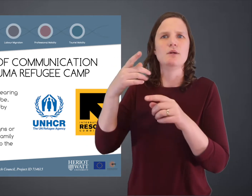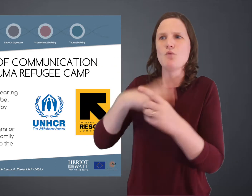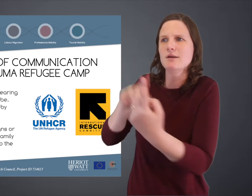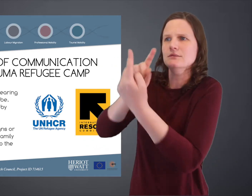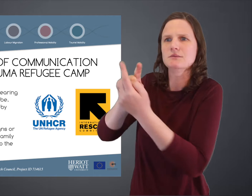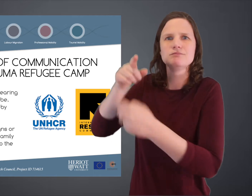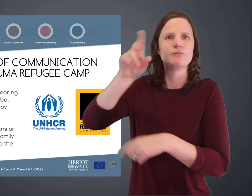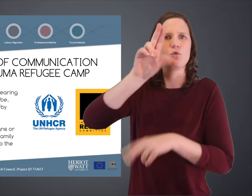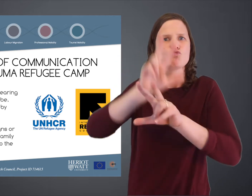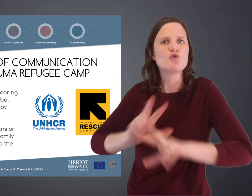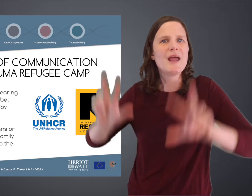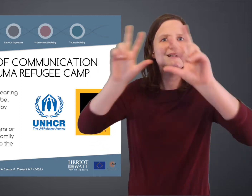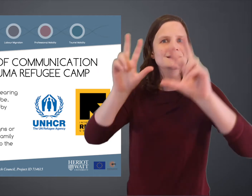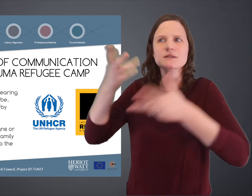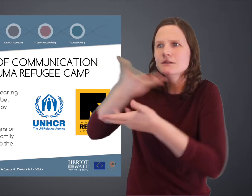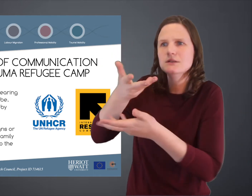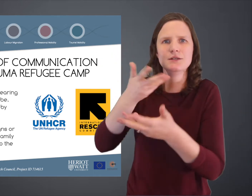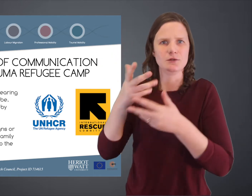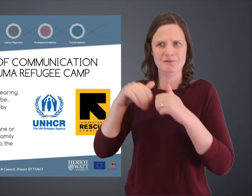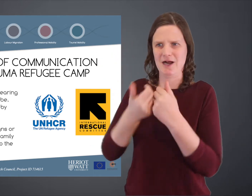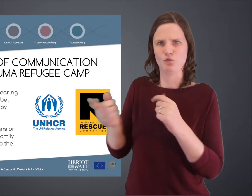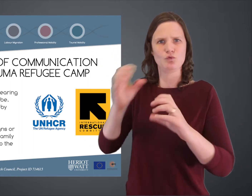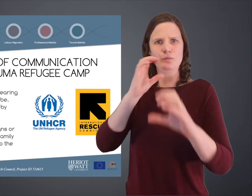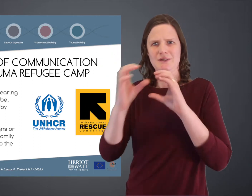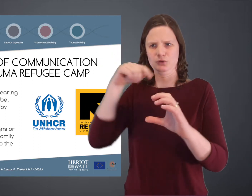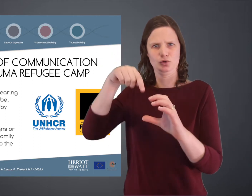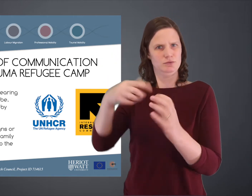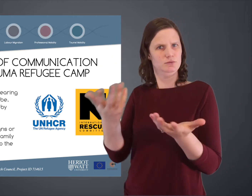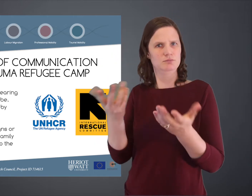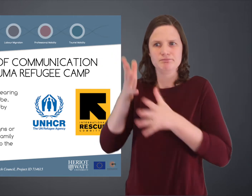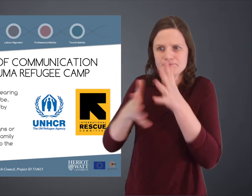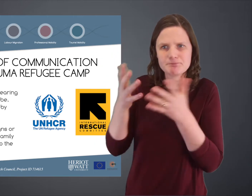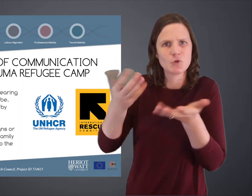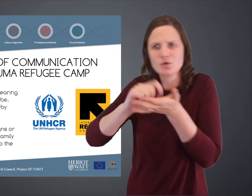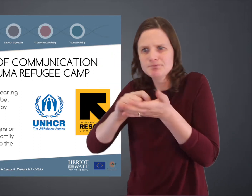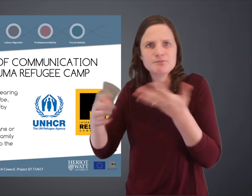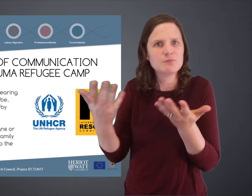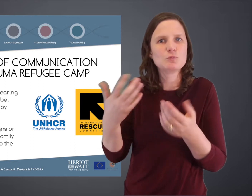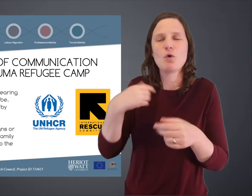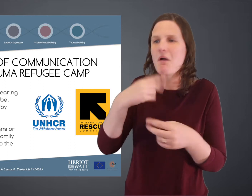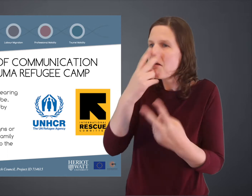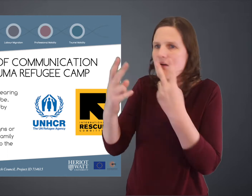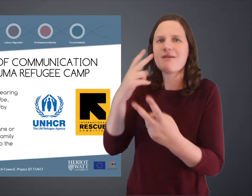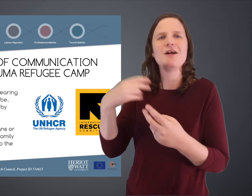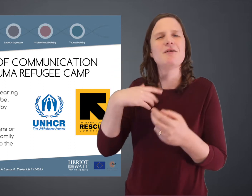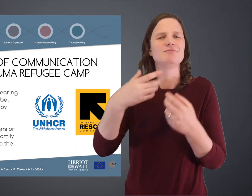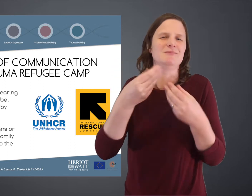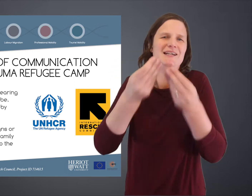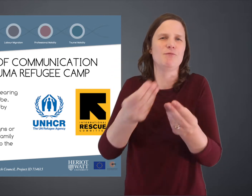or wanting to meet a representative from the UN. How did they communicate? Was it through sign or through written notes?